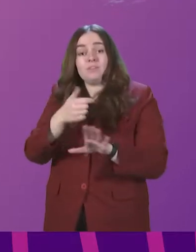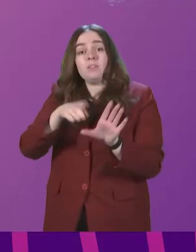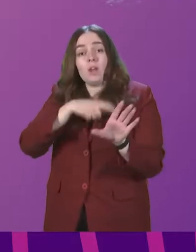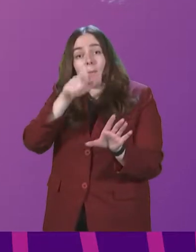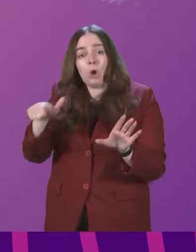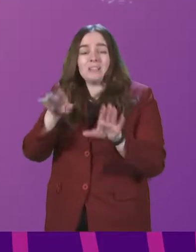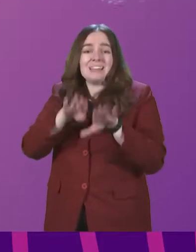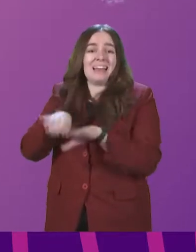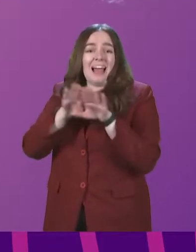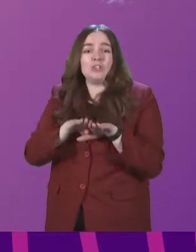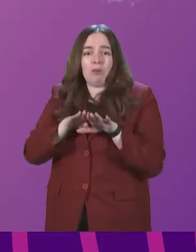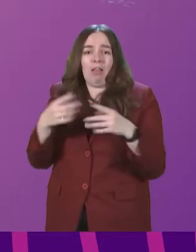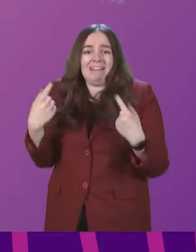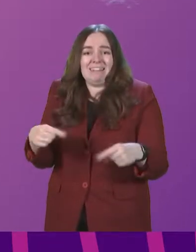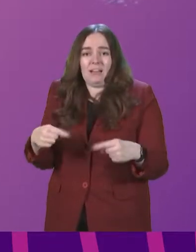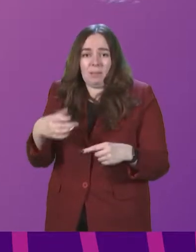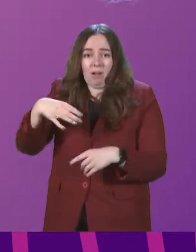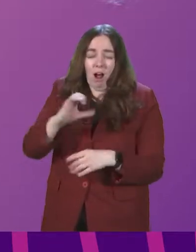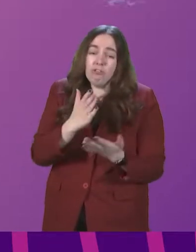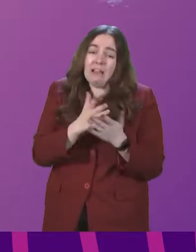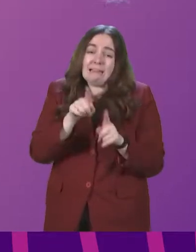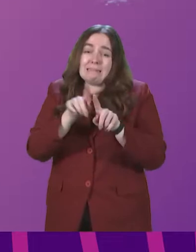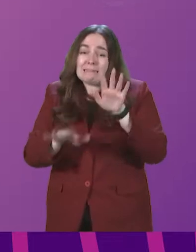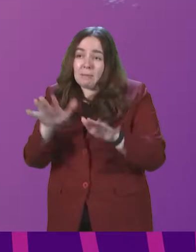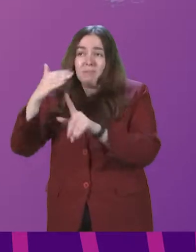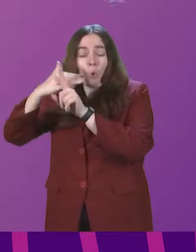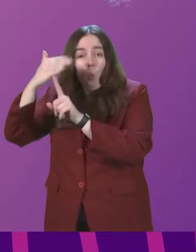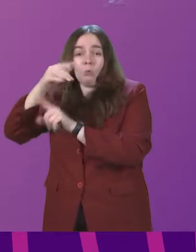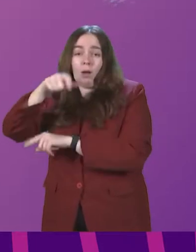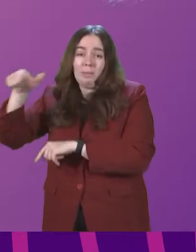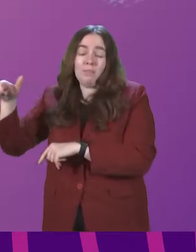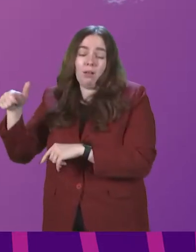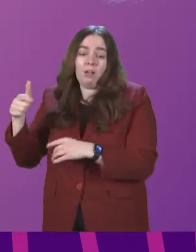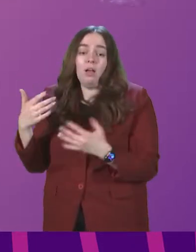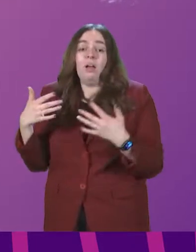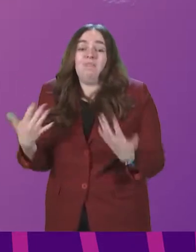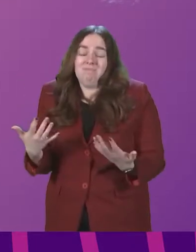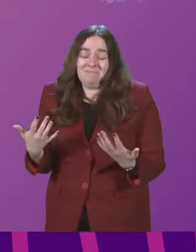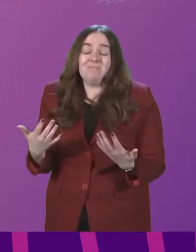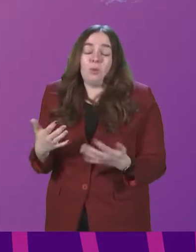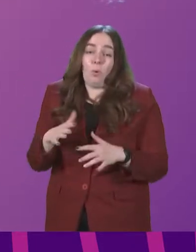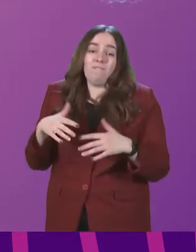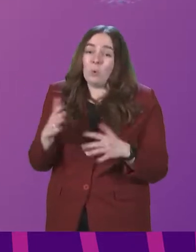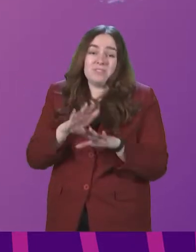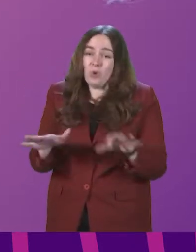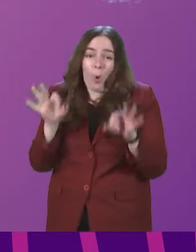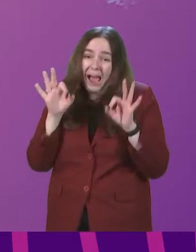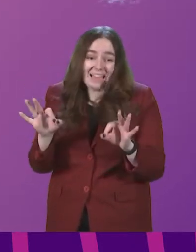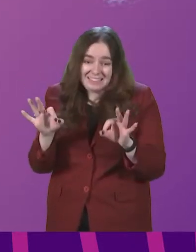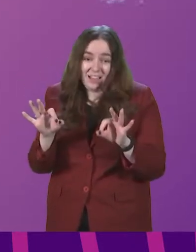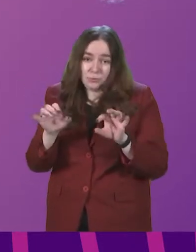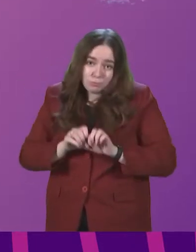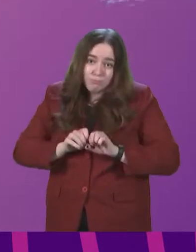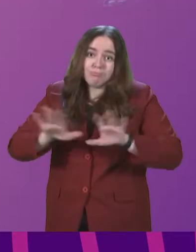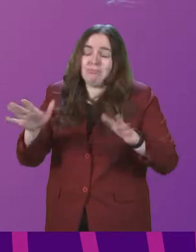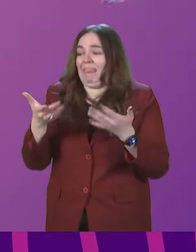national entitlement card is broadly similar to that for older people. It also obviously not ideal to be launching the scheme in